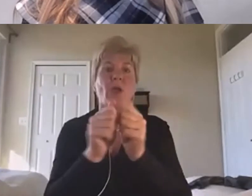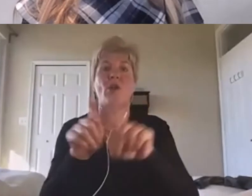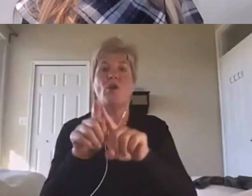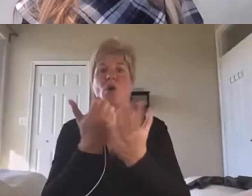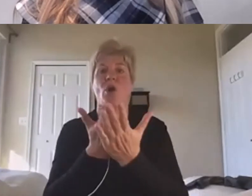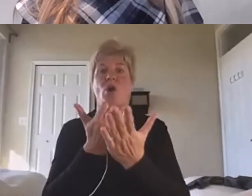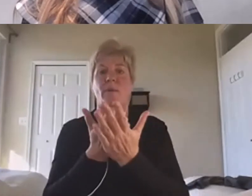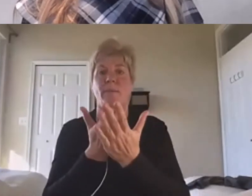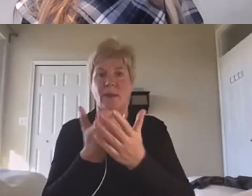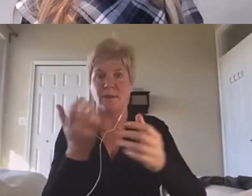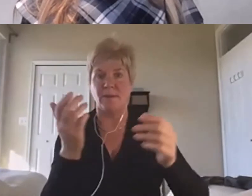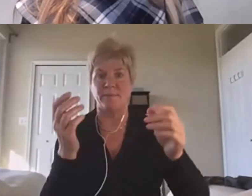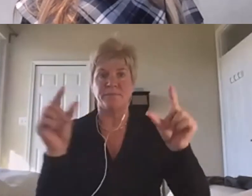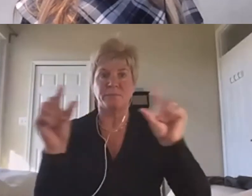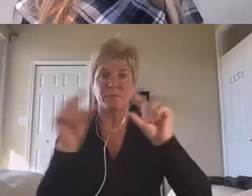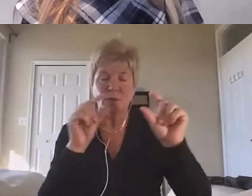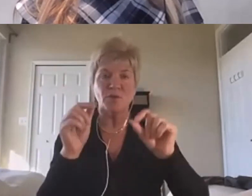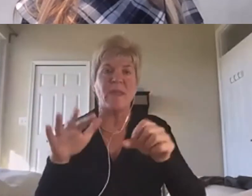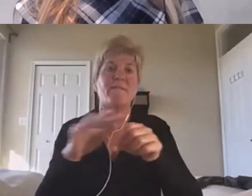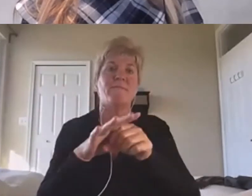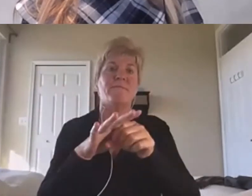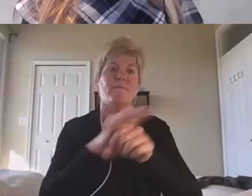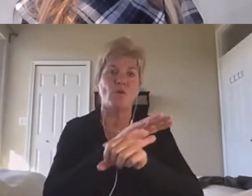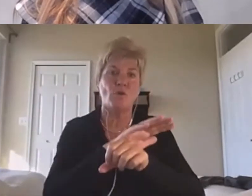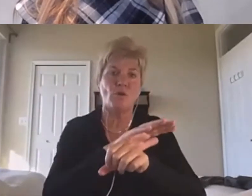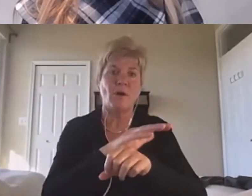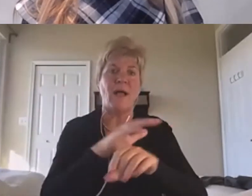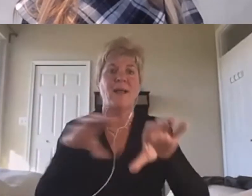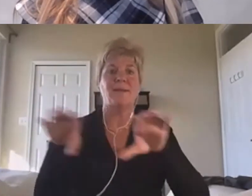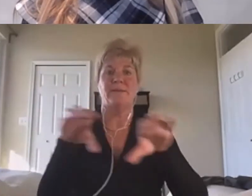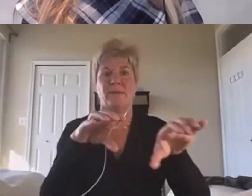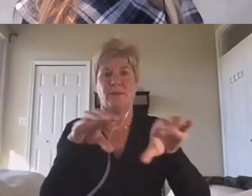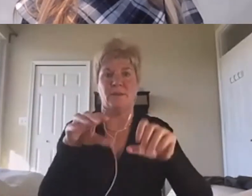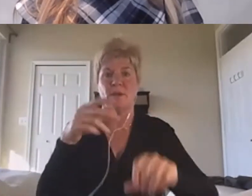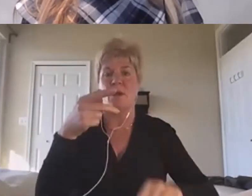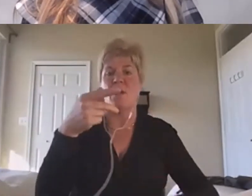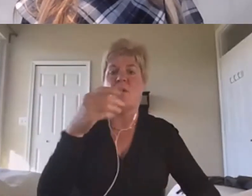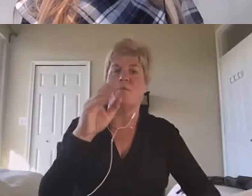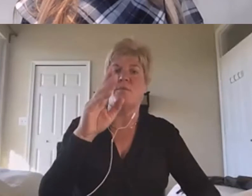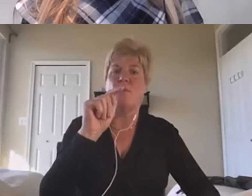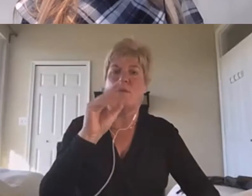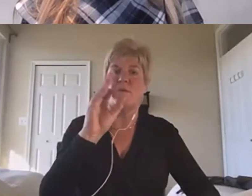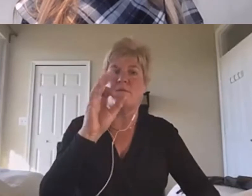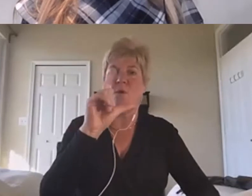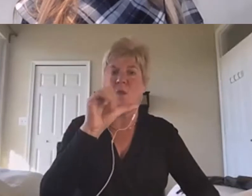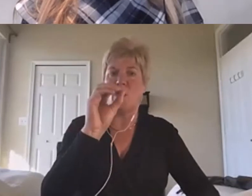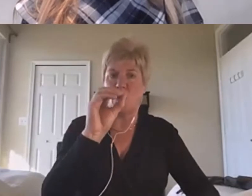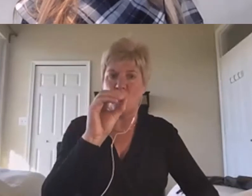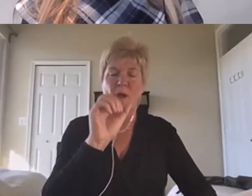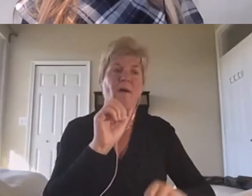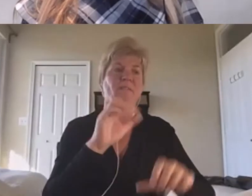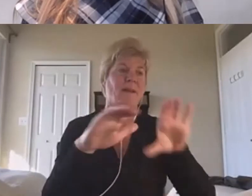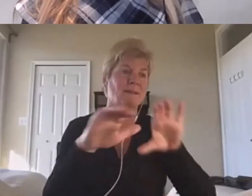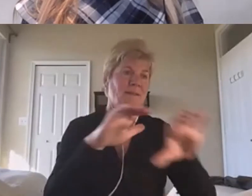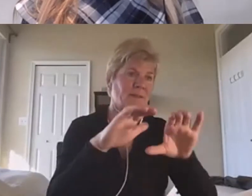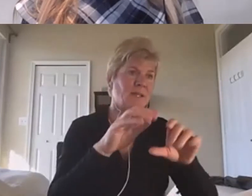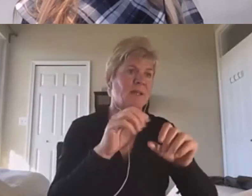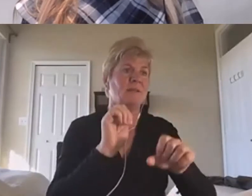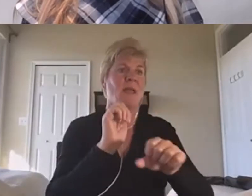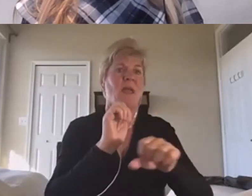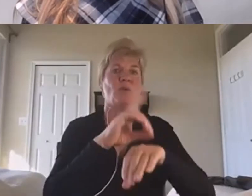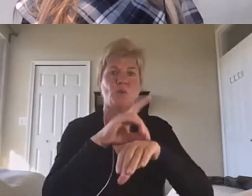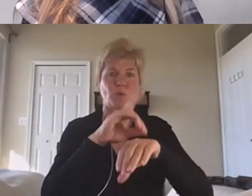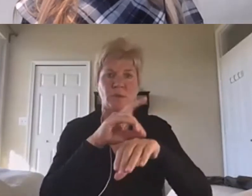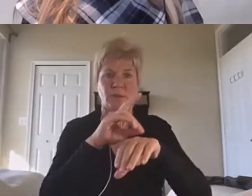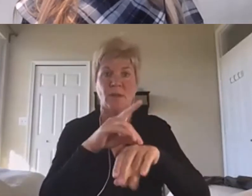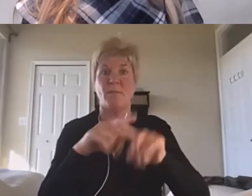of activities and portfolio of engagement. But it takes a lot of effort to be able to initiate that.